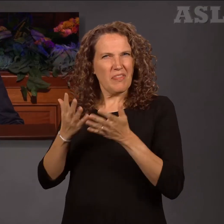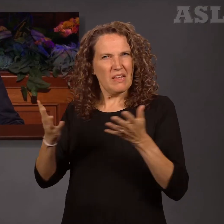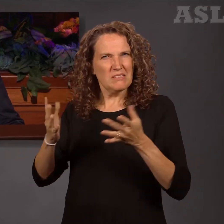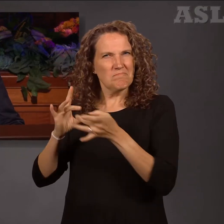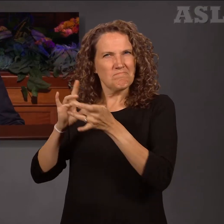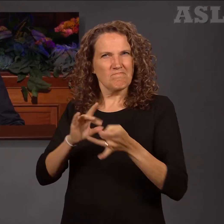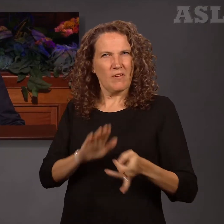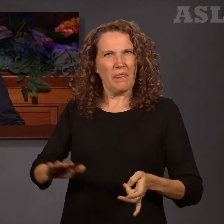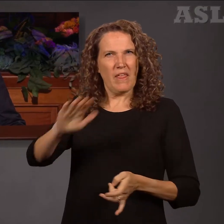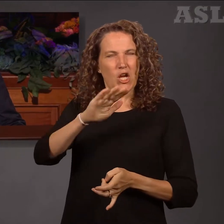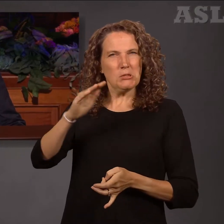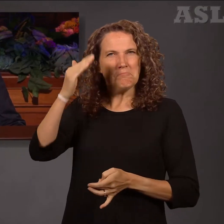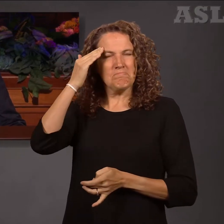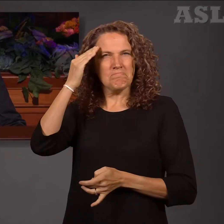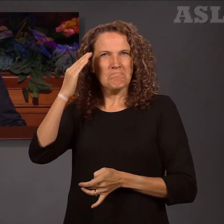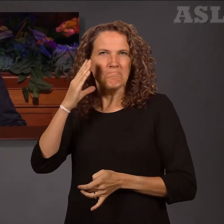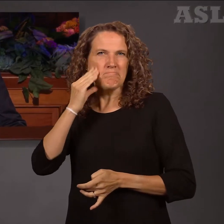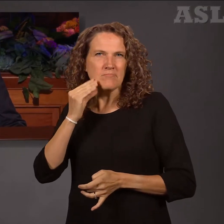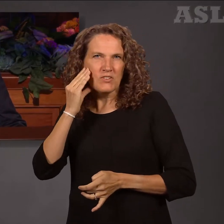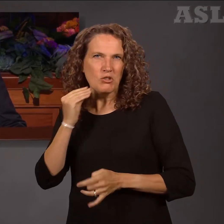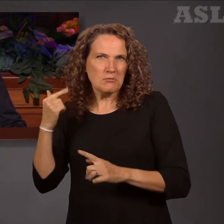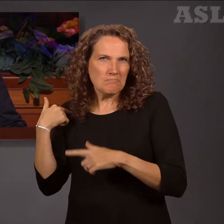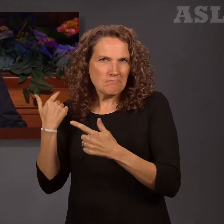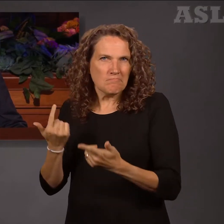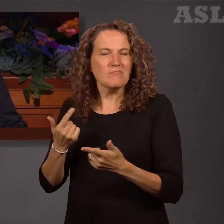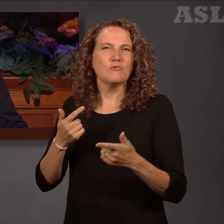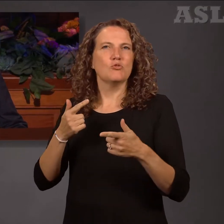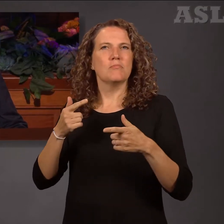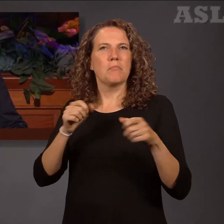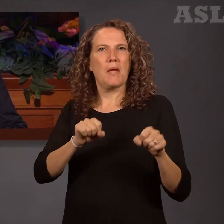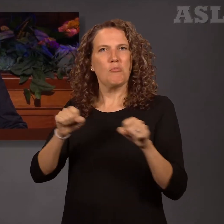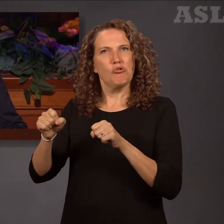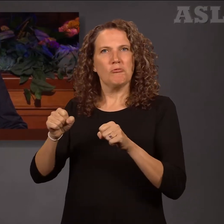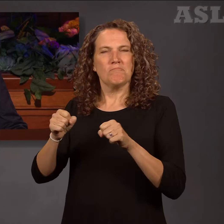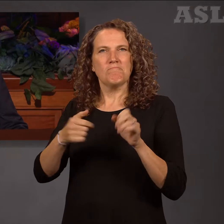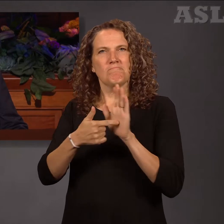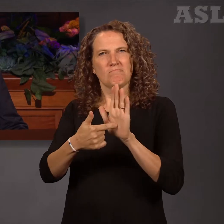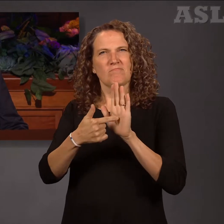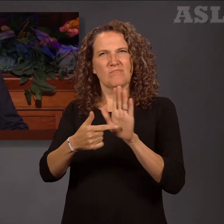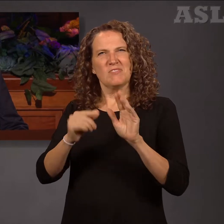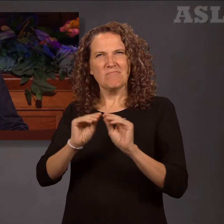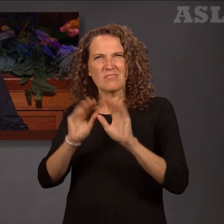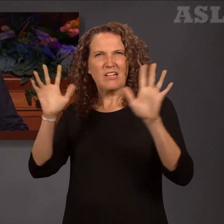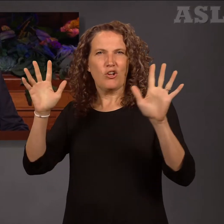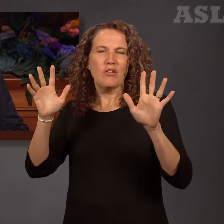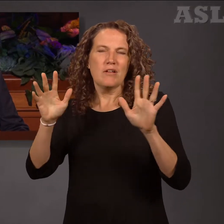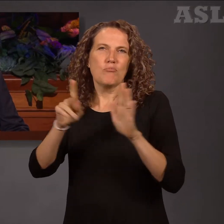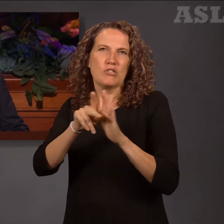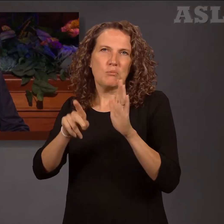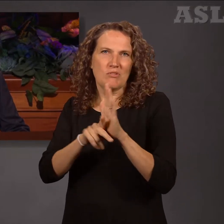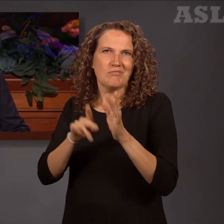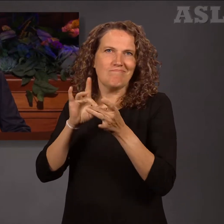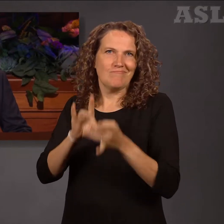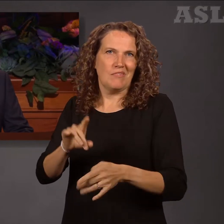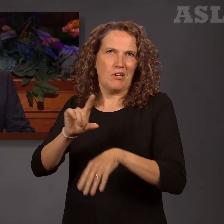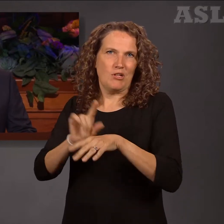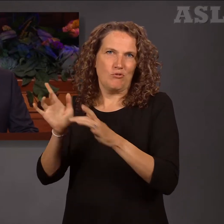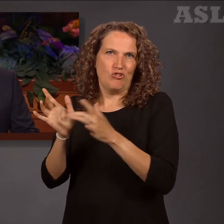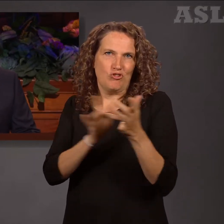and experience to illustrate truly and powerfully a principle of the gospel of Jesus Christ. In this way, for